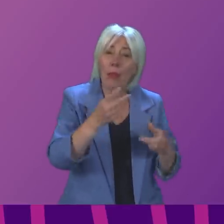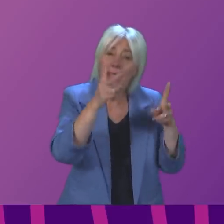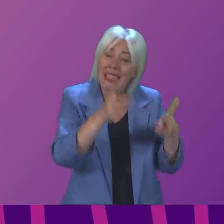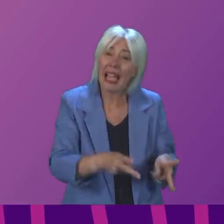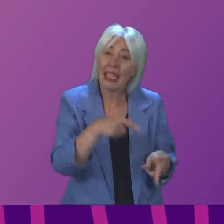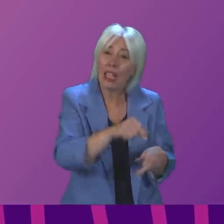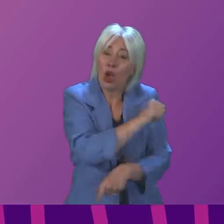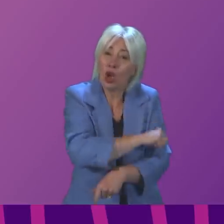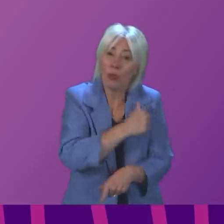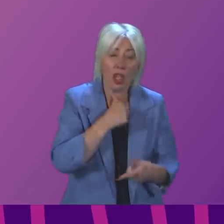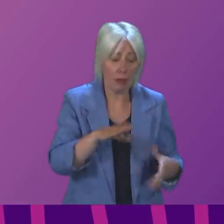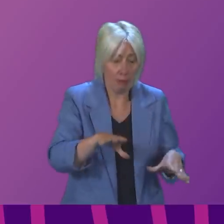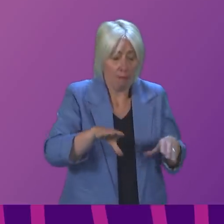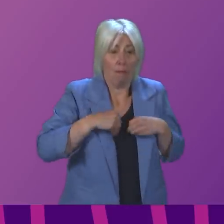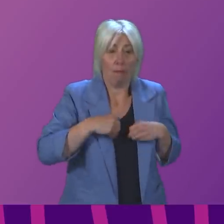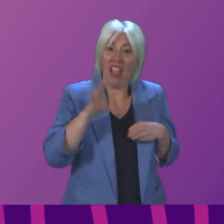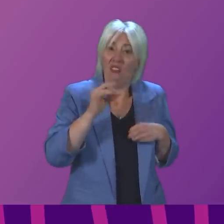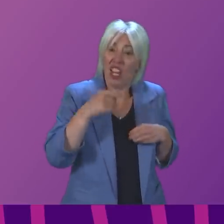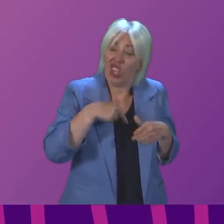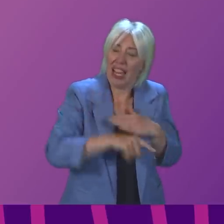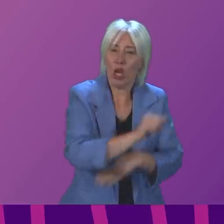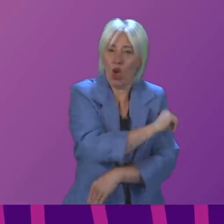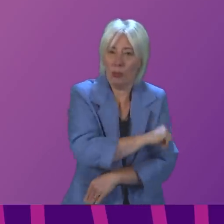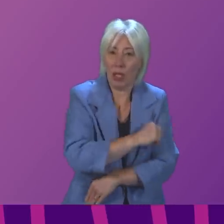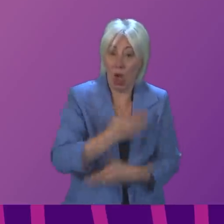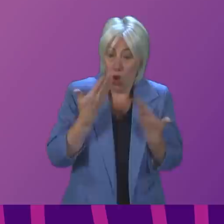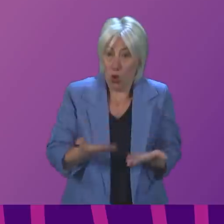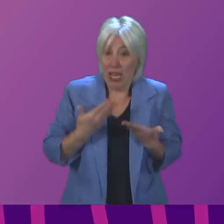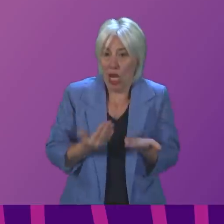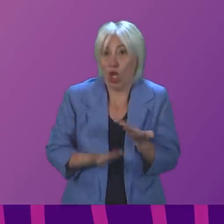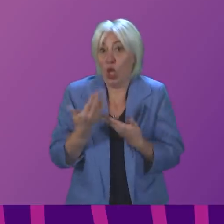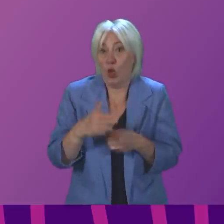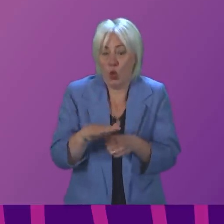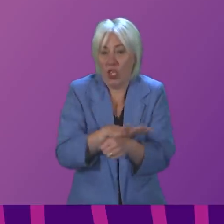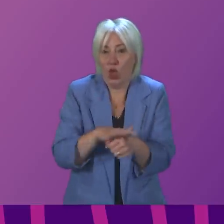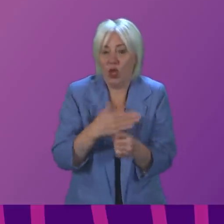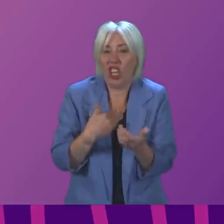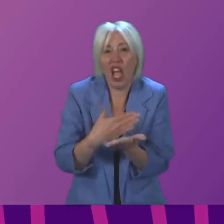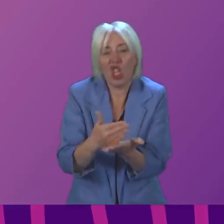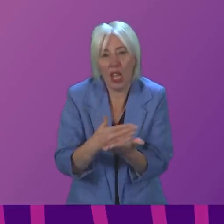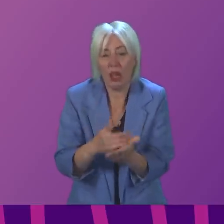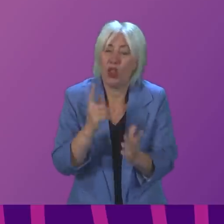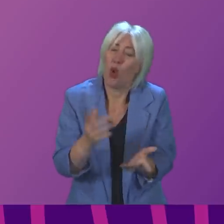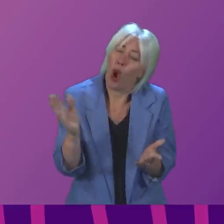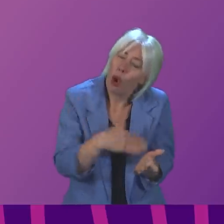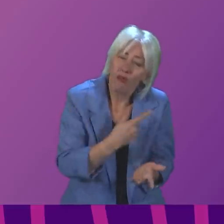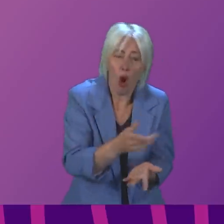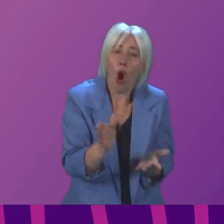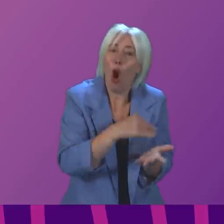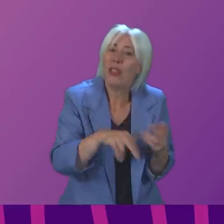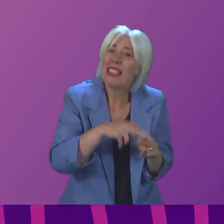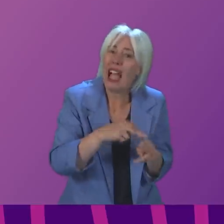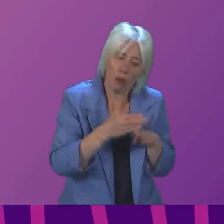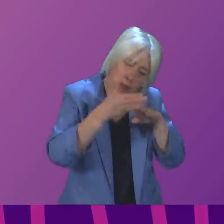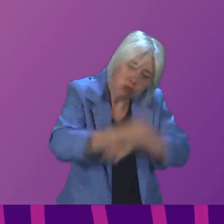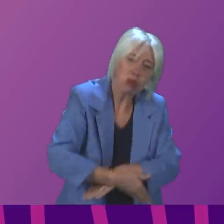contracting infections. I shared a new case today. So for the sake of the staff working tirelessly to save